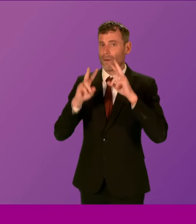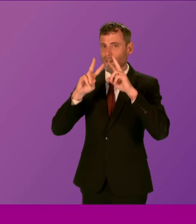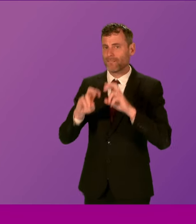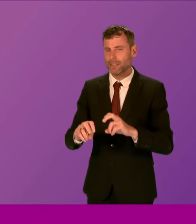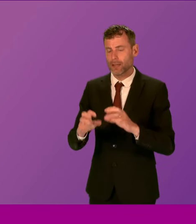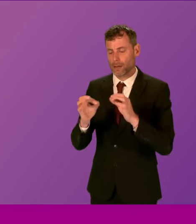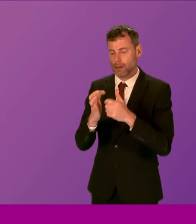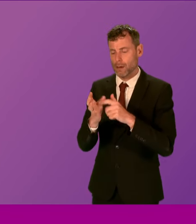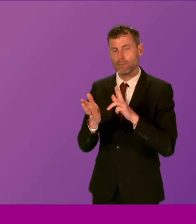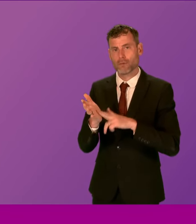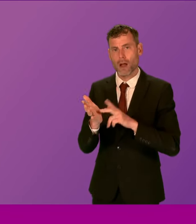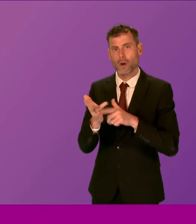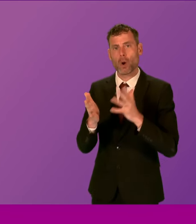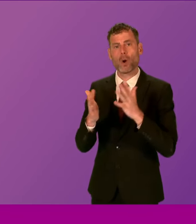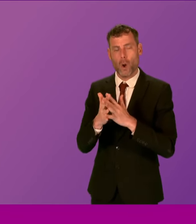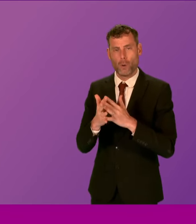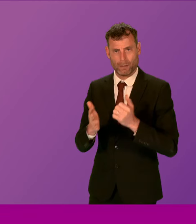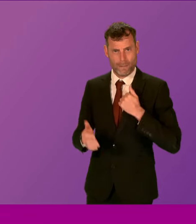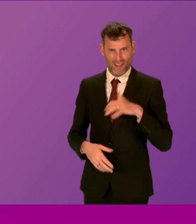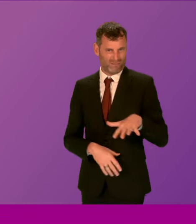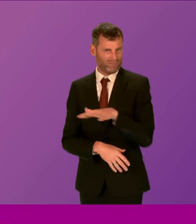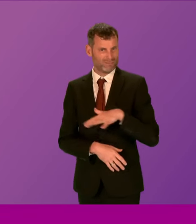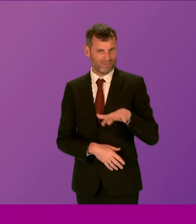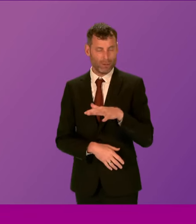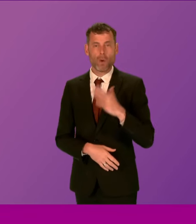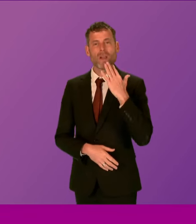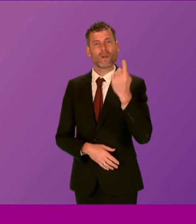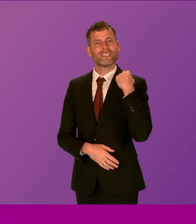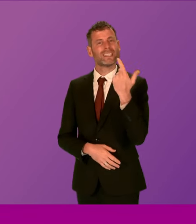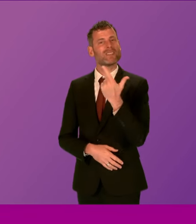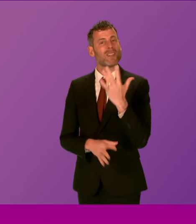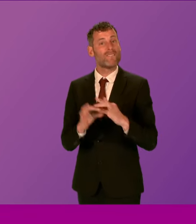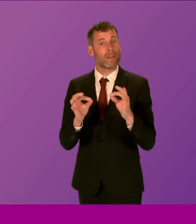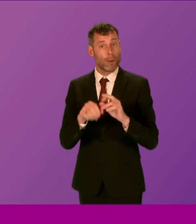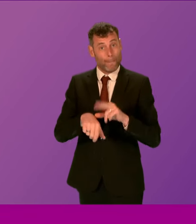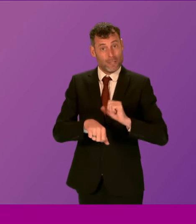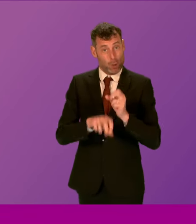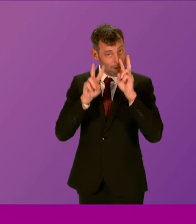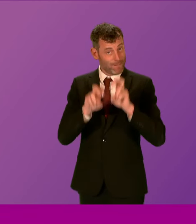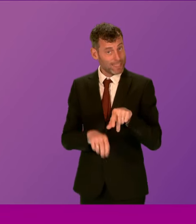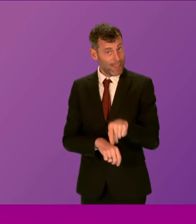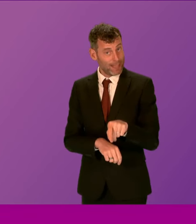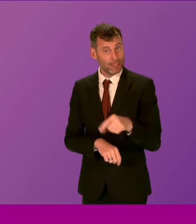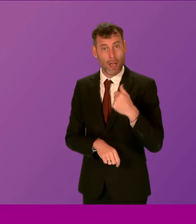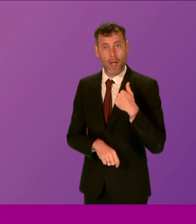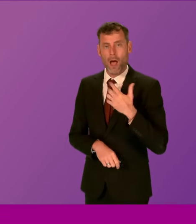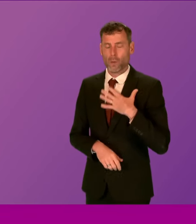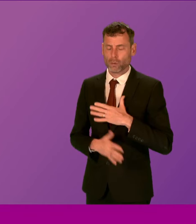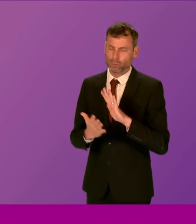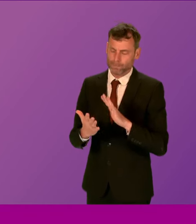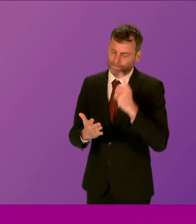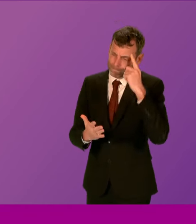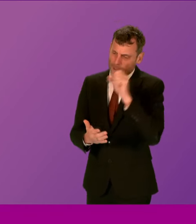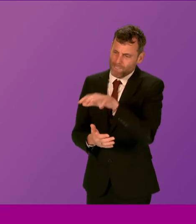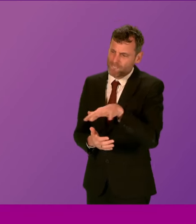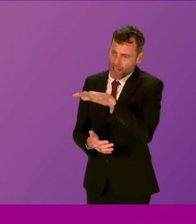of Brian Lowe in Aberfeldy in my constituency on the 17th of February. And I take this opportunity to express my sympathy to Mr